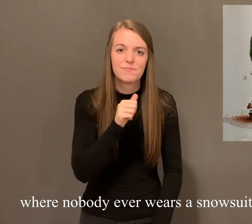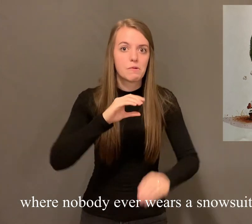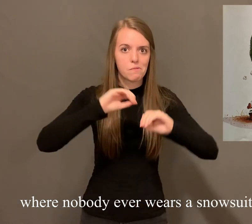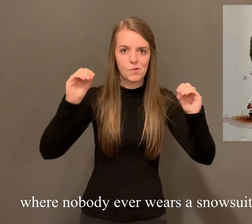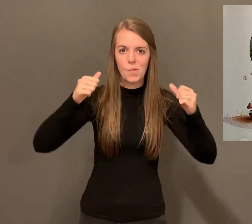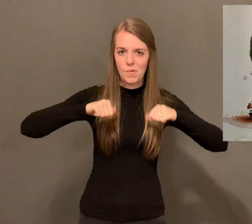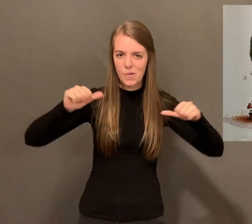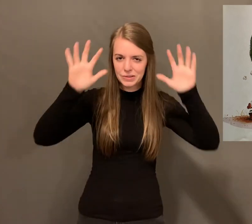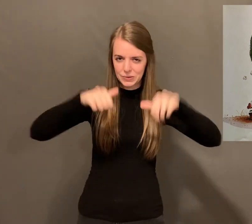snowsuit.